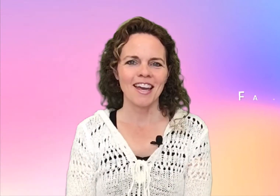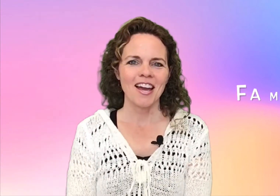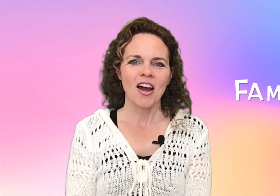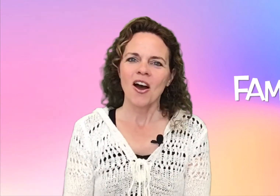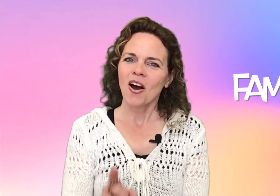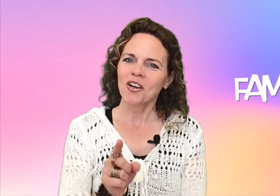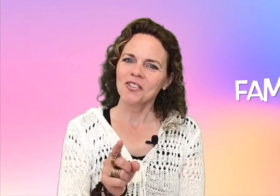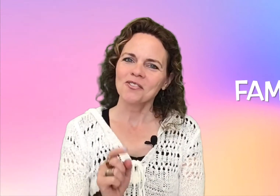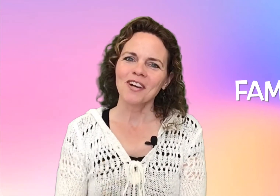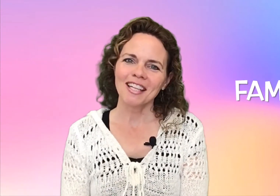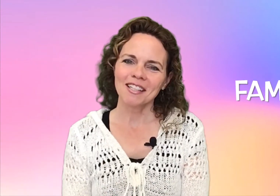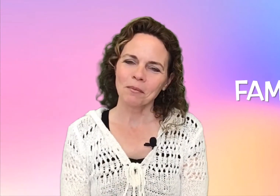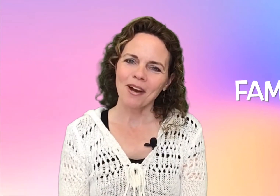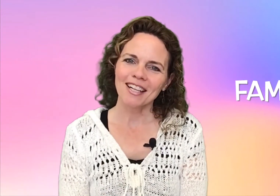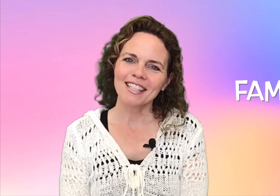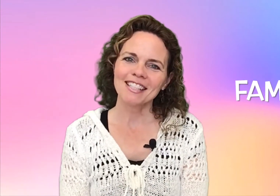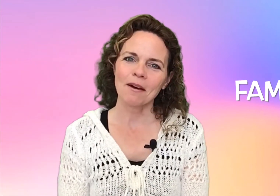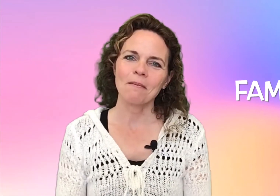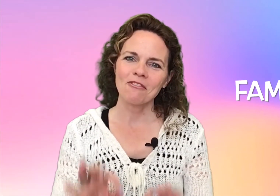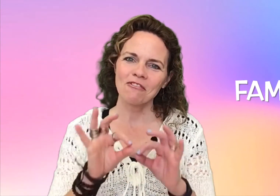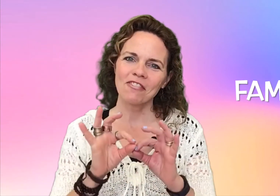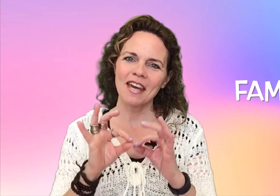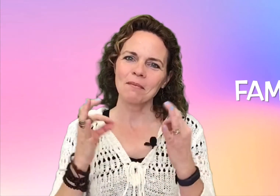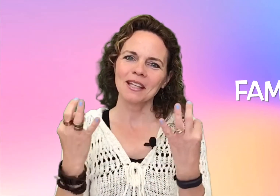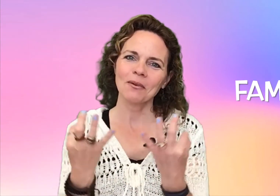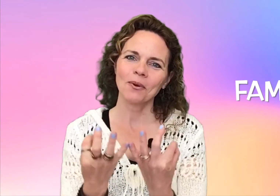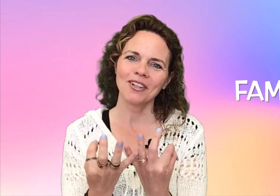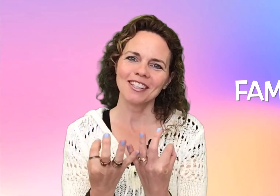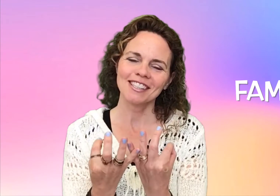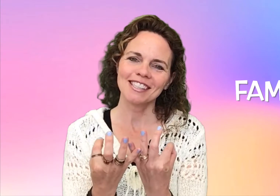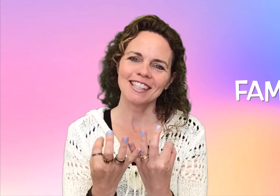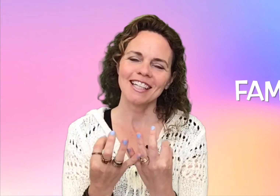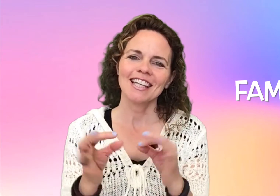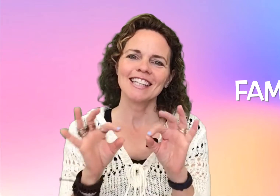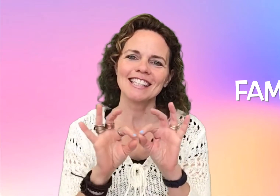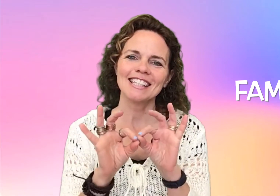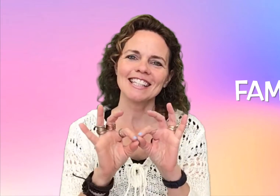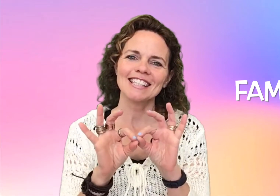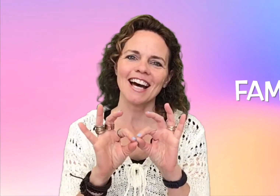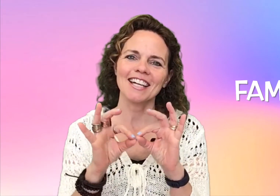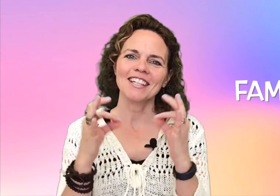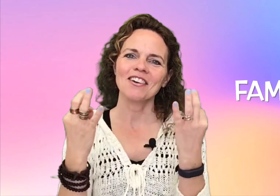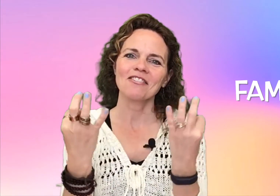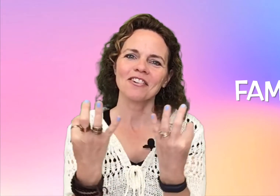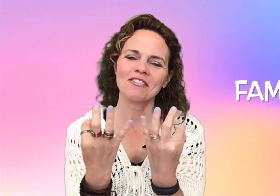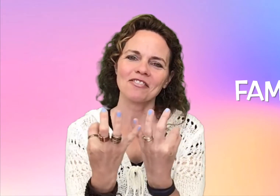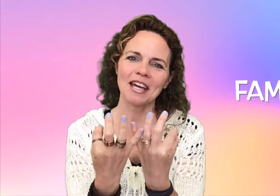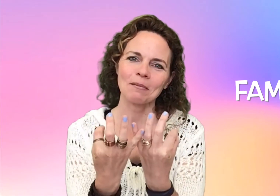Are you ready to practice some family words? This is the sign for family.